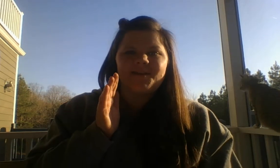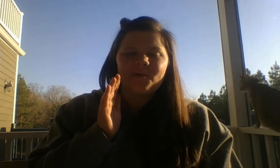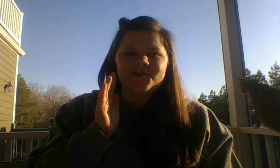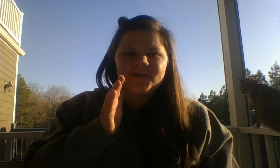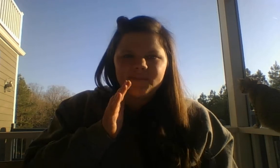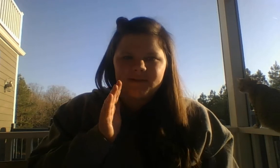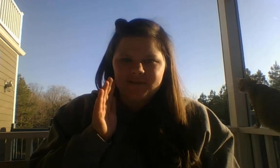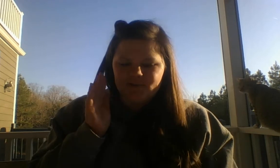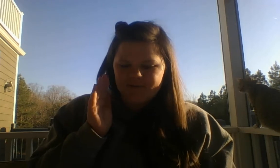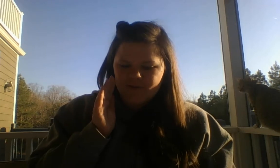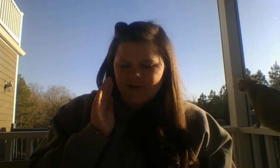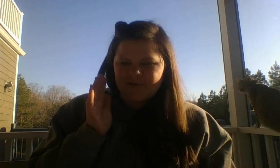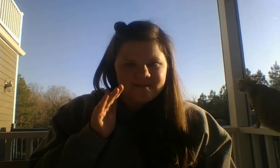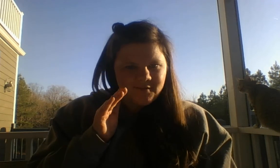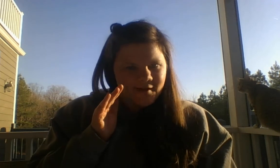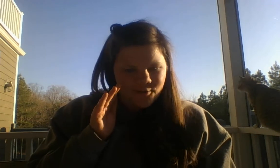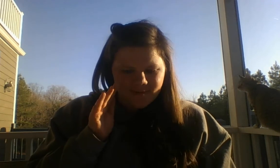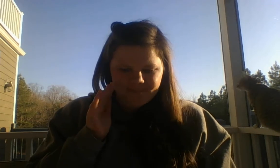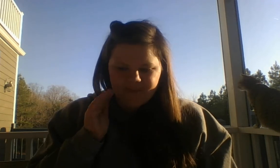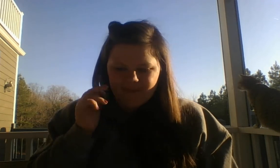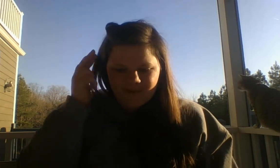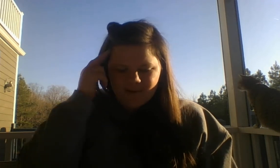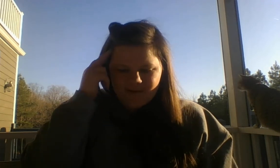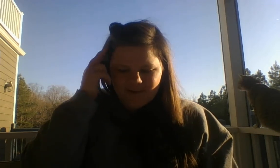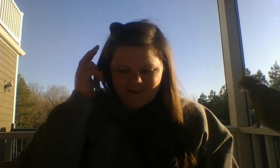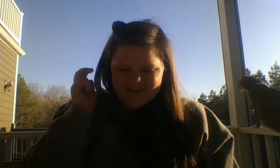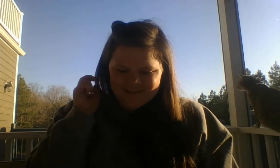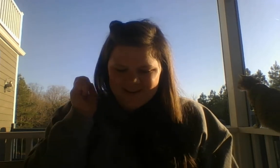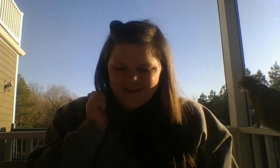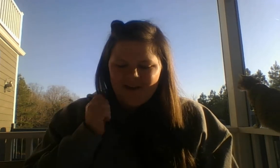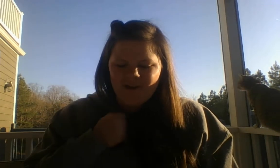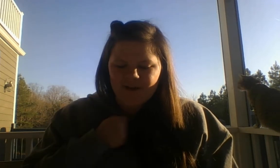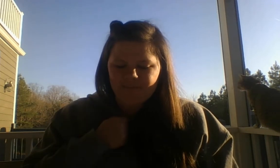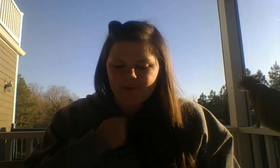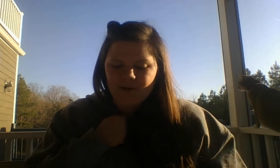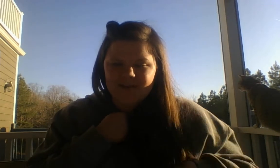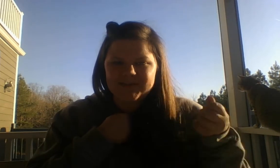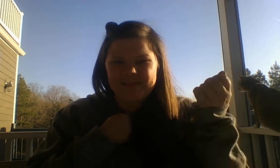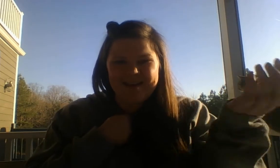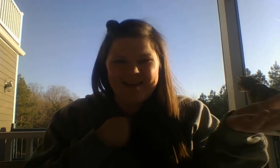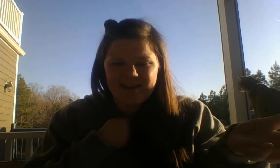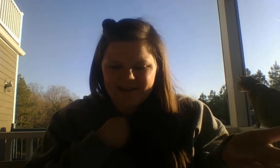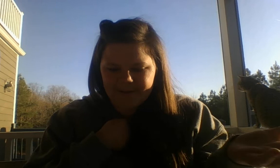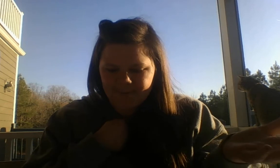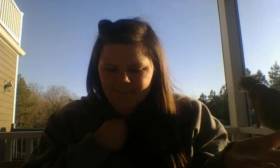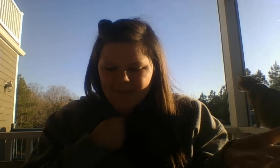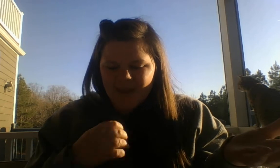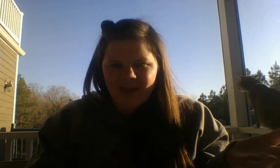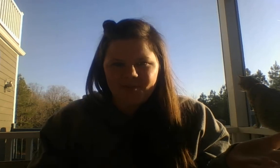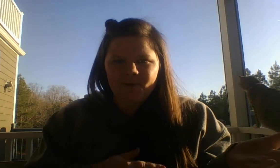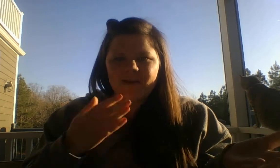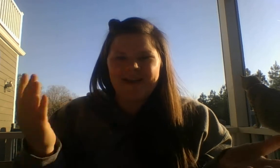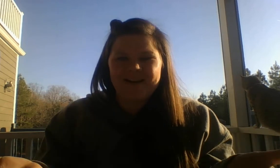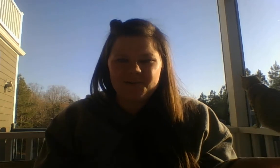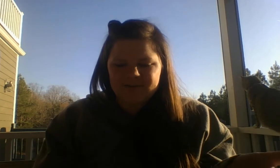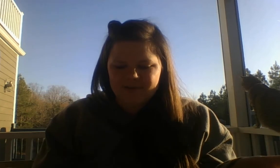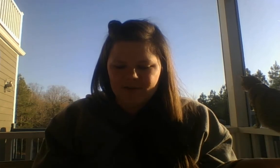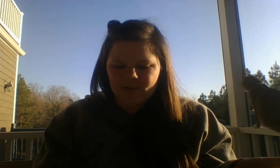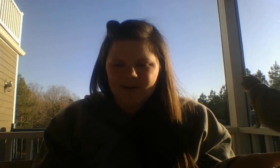project about the history of trains. Very cool. Think about it always. All right, the word is play. Add the word house. The new word